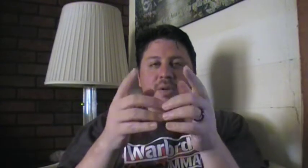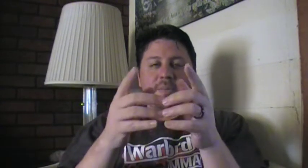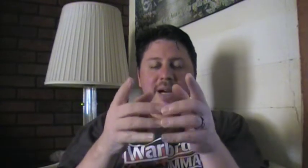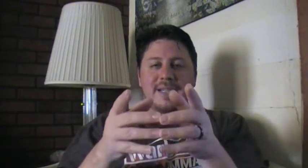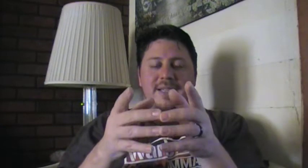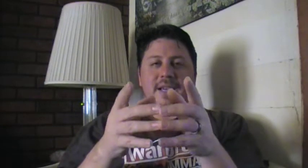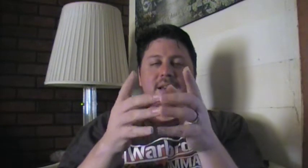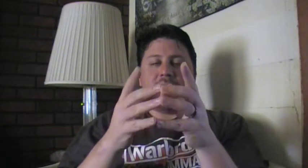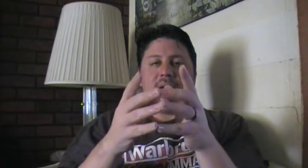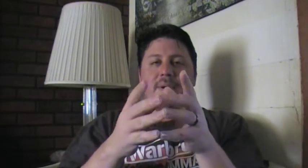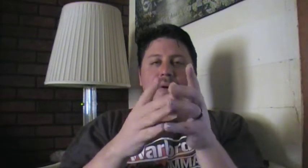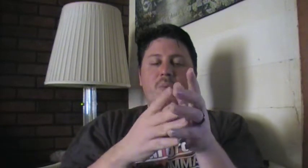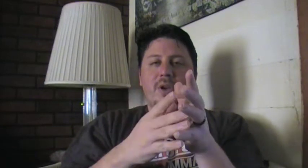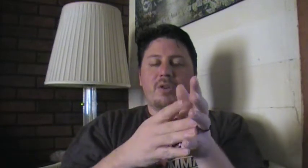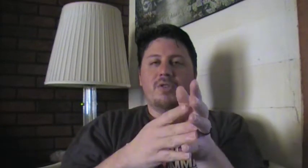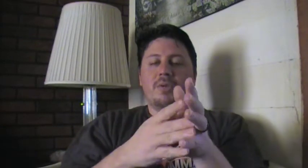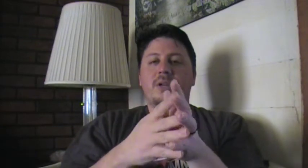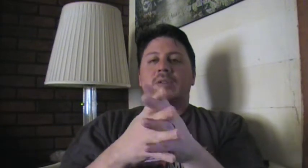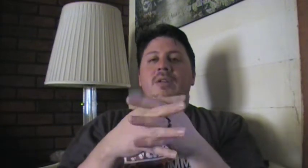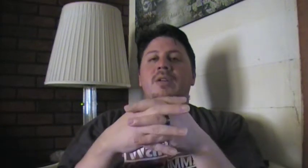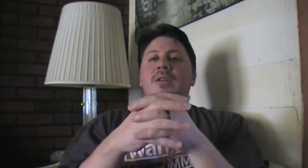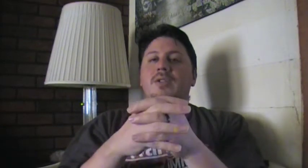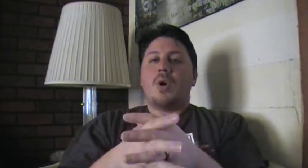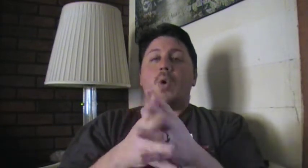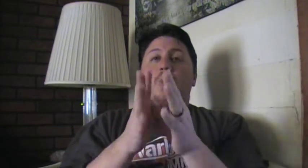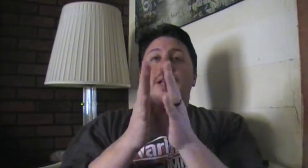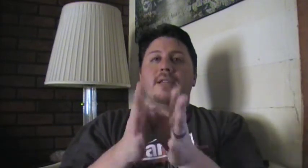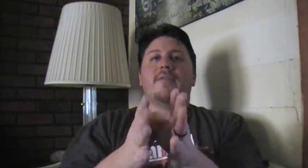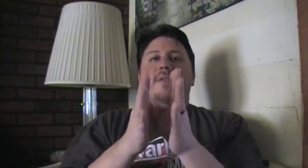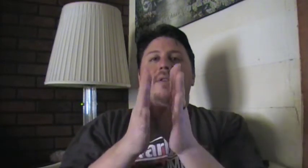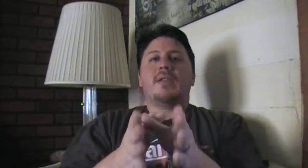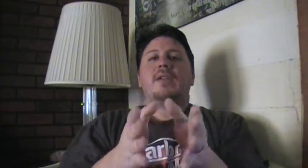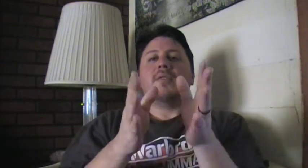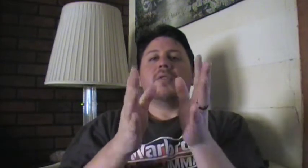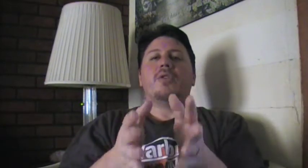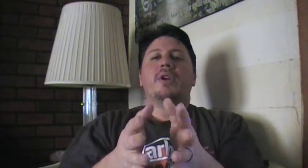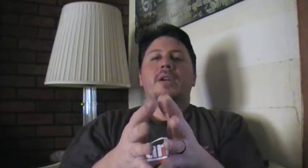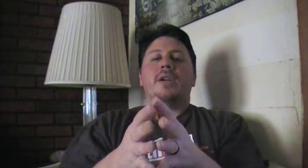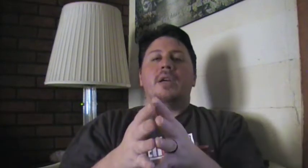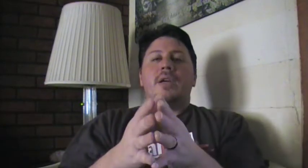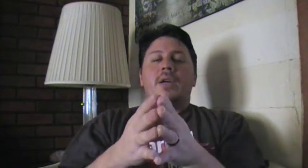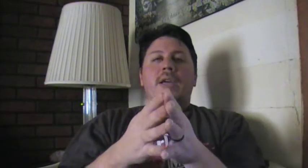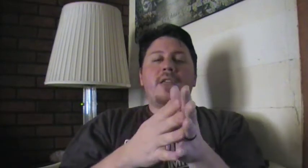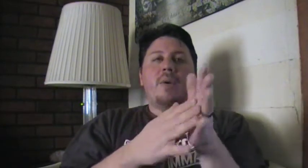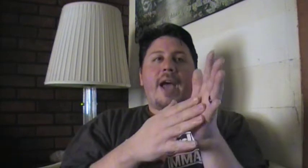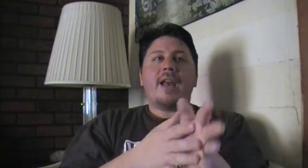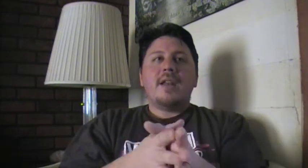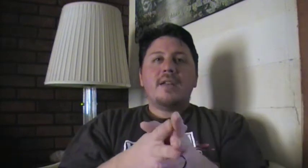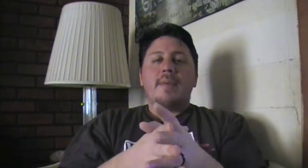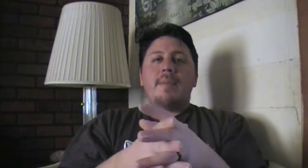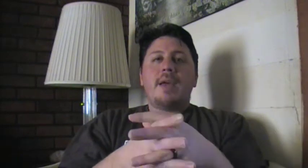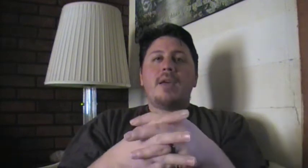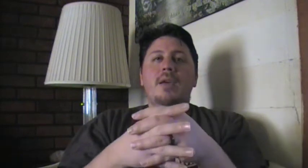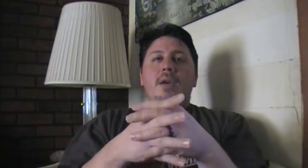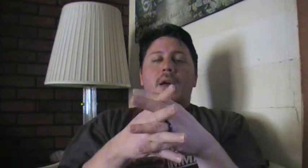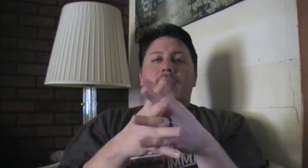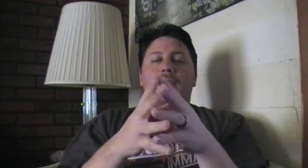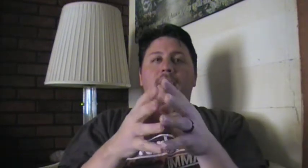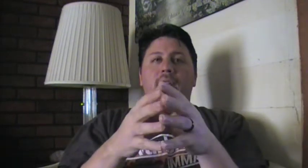your mindset about what you're doing. Totally different things you're learning. Can you add it into MMA as far as